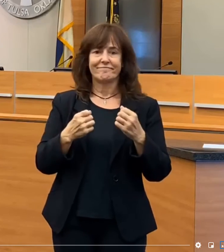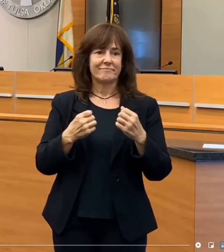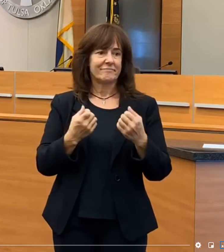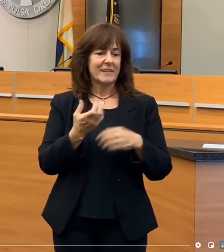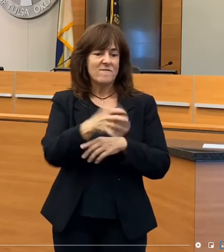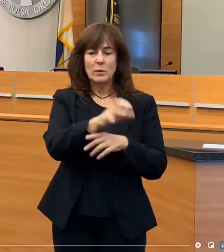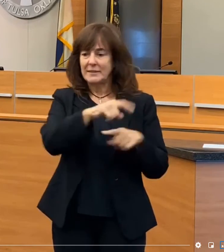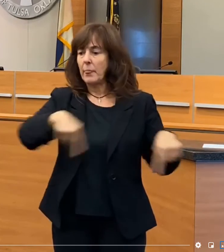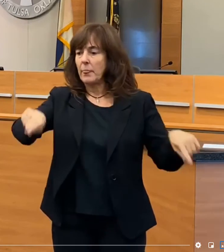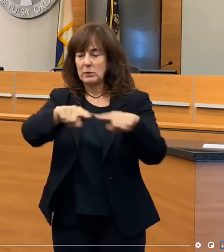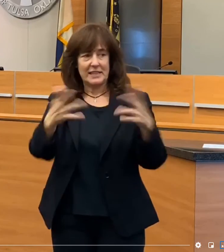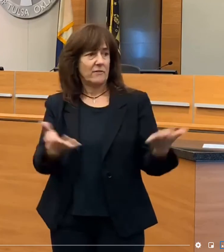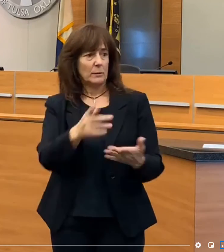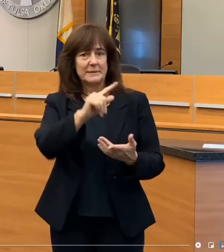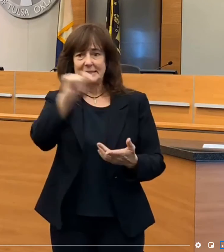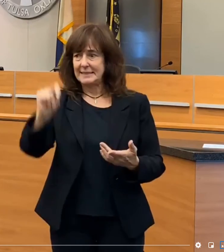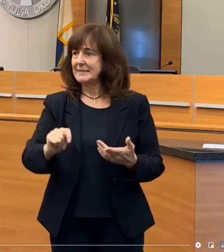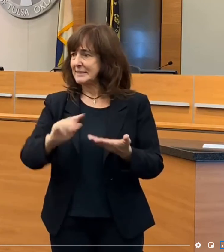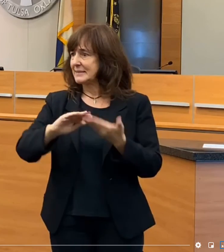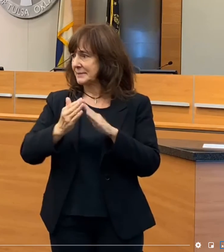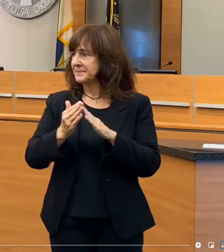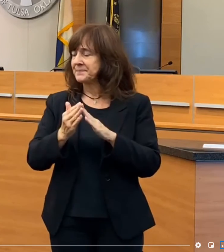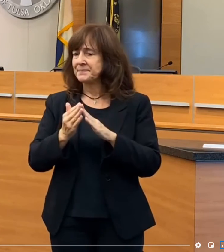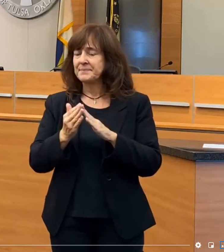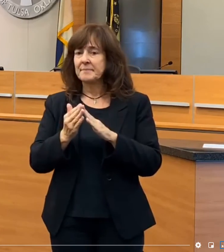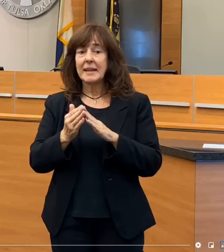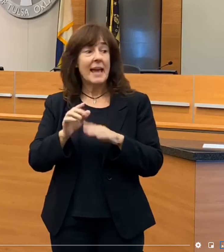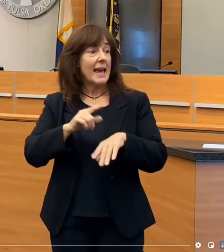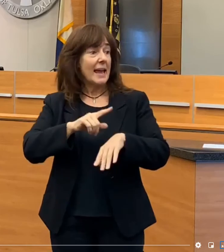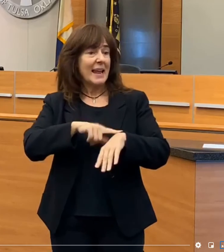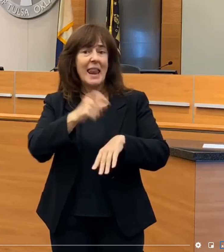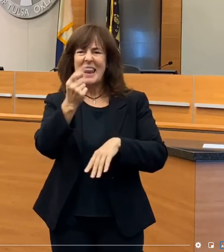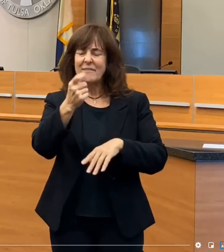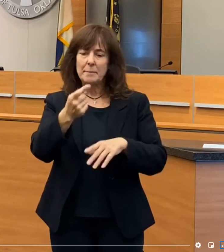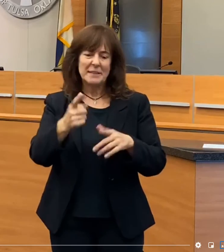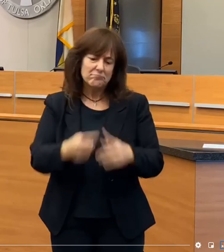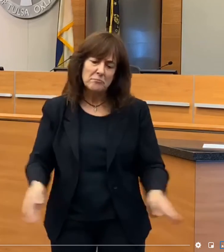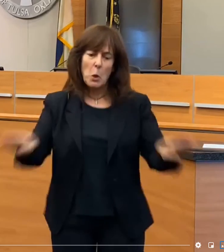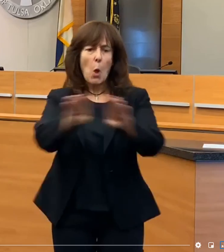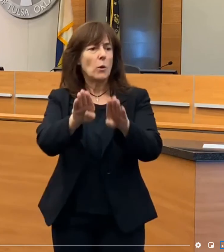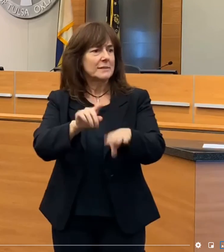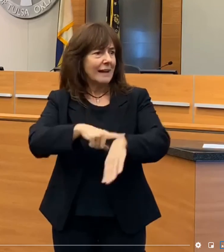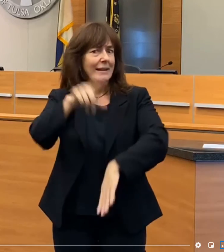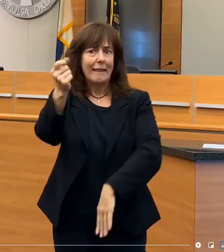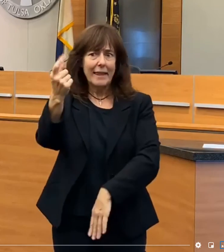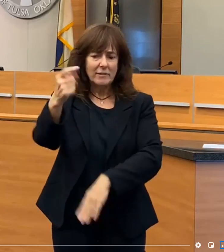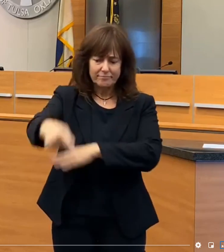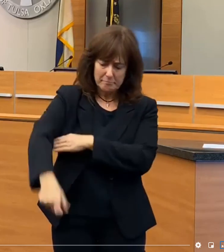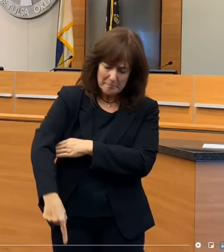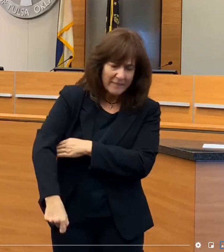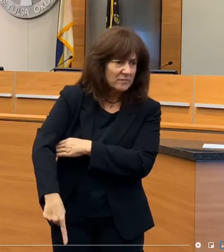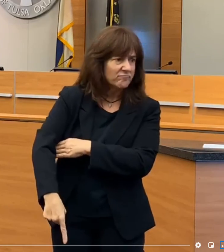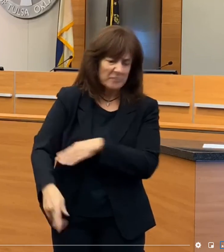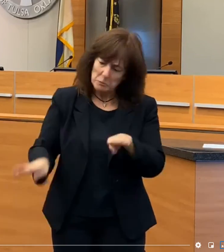here from the city of Tulsa. And 11 o'clock means 11 o'clock, and it will be enforced.